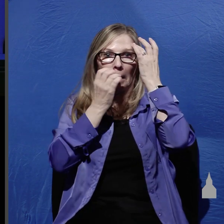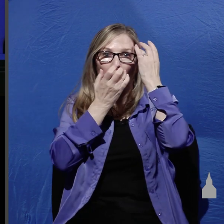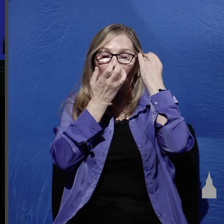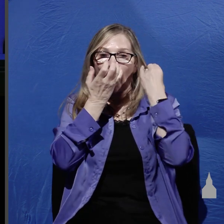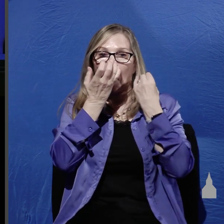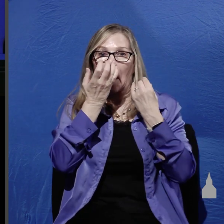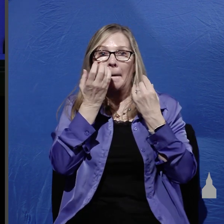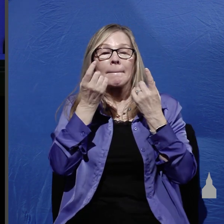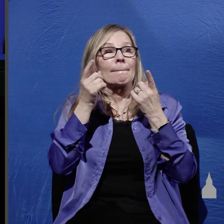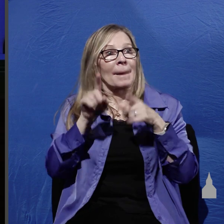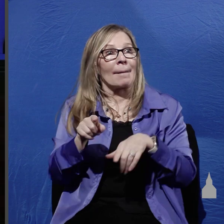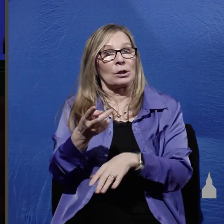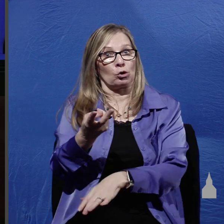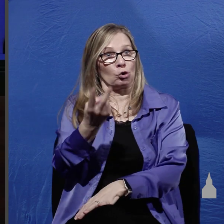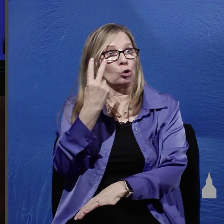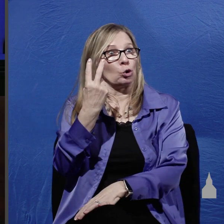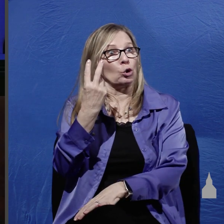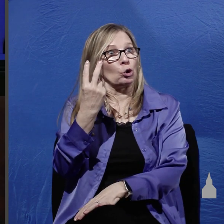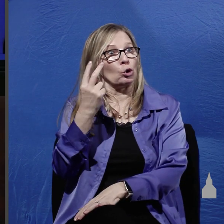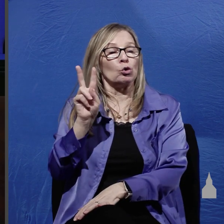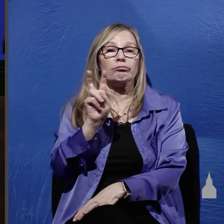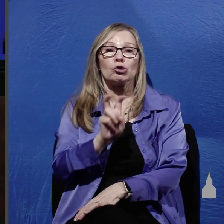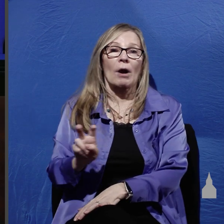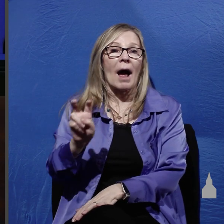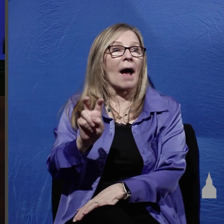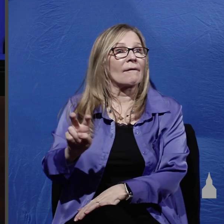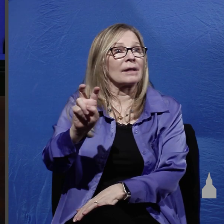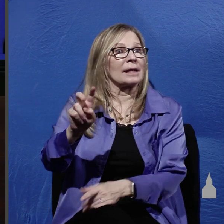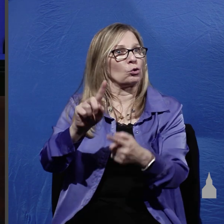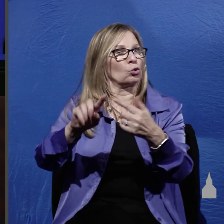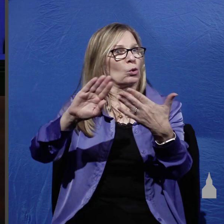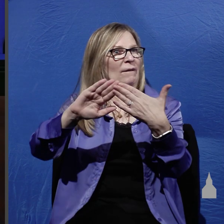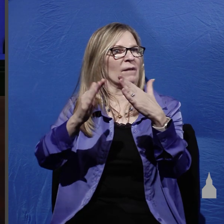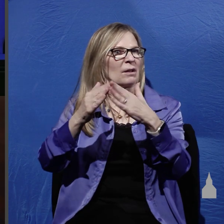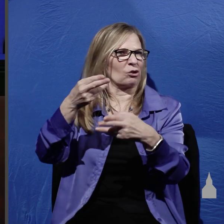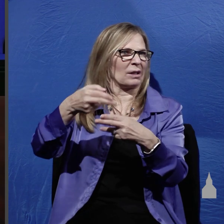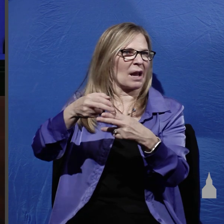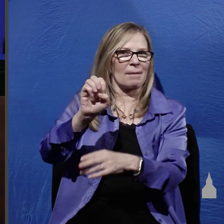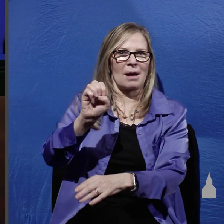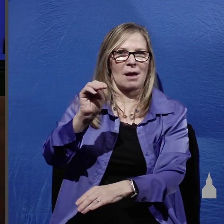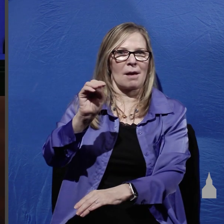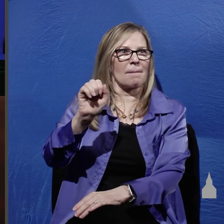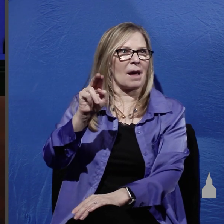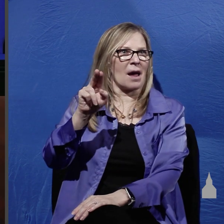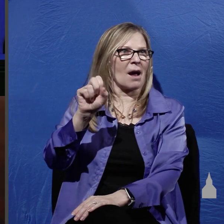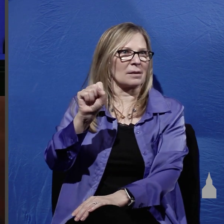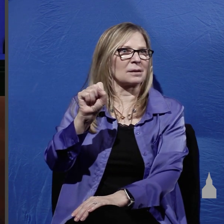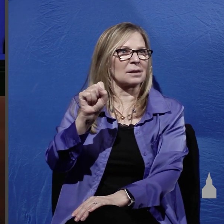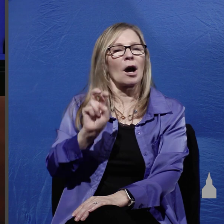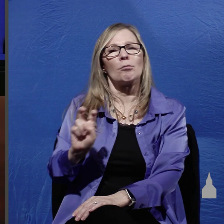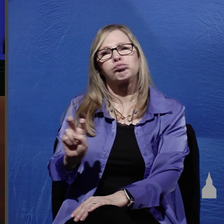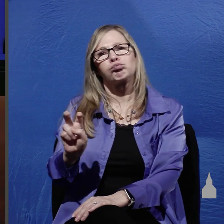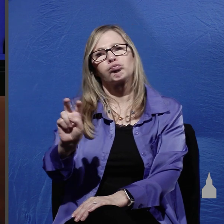and behold two of them were going that very day to a village named Emmaus which was about seven miles from Jerusalem